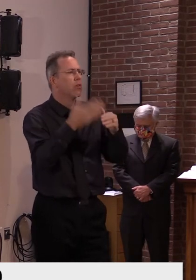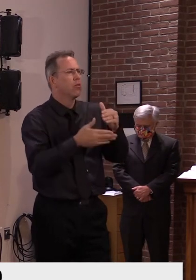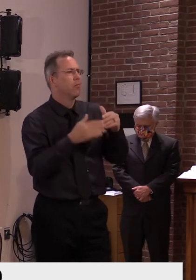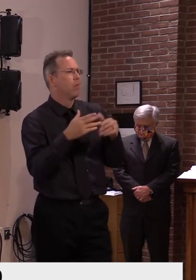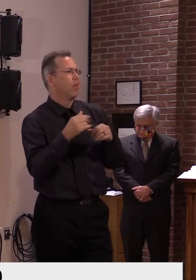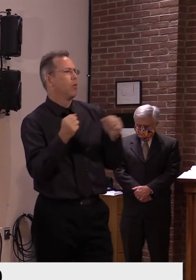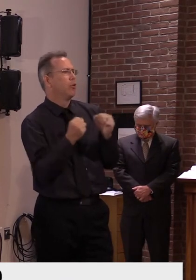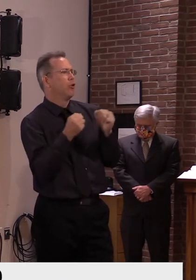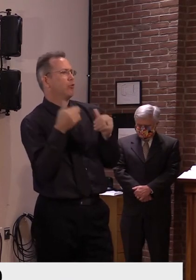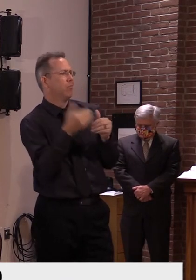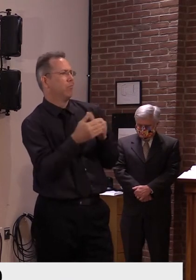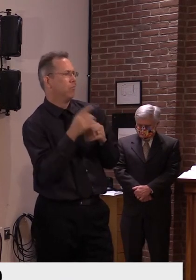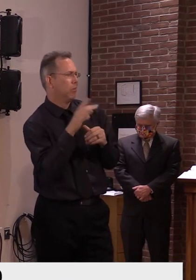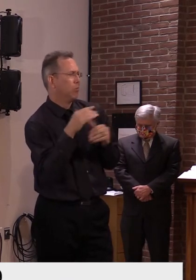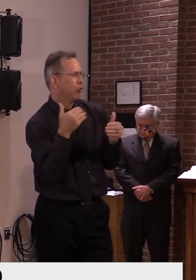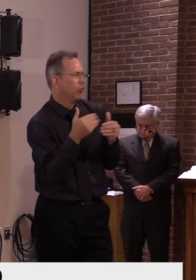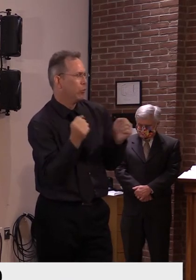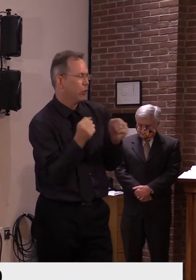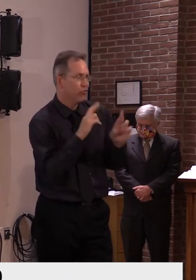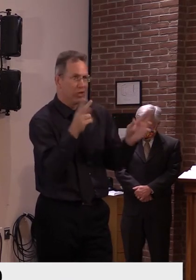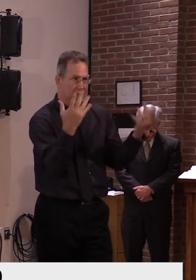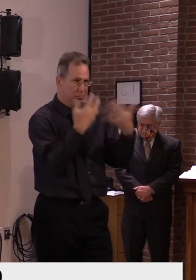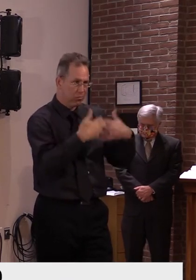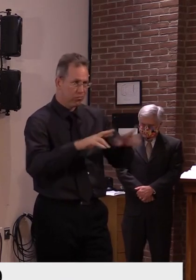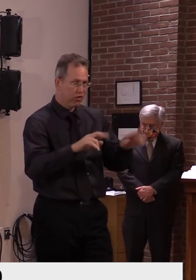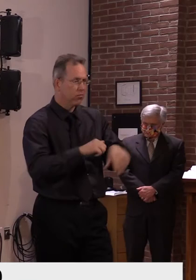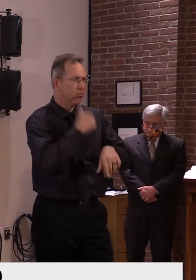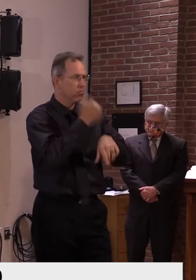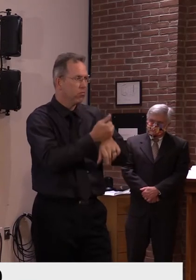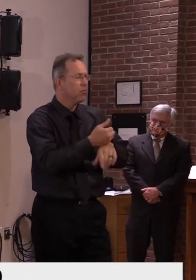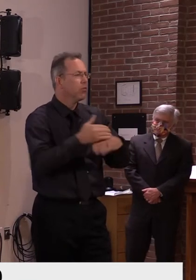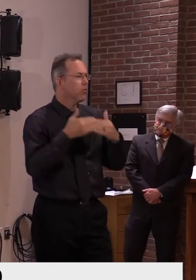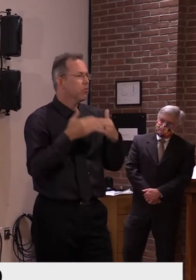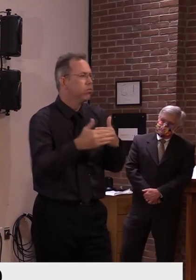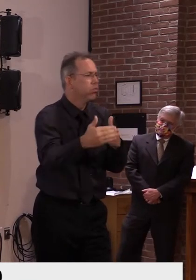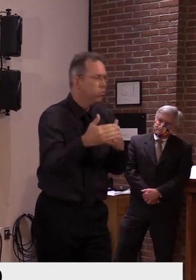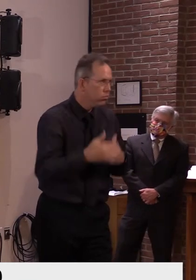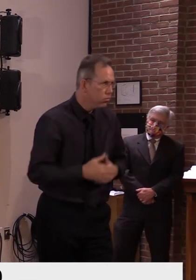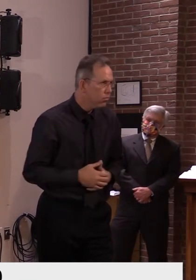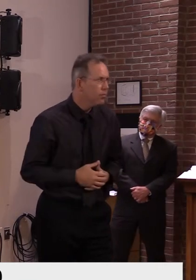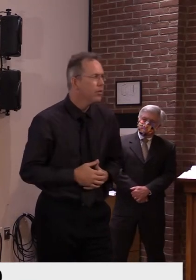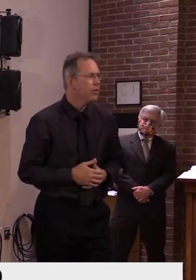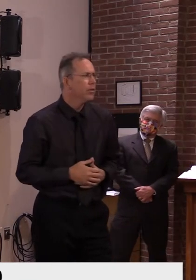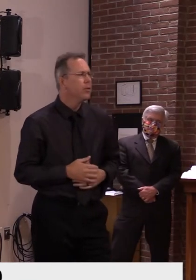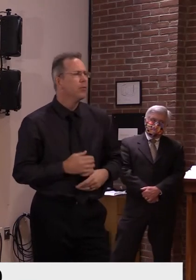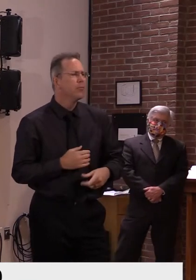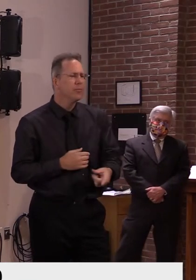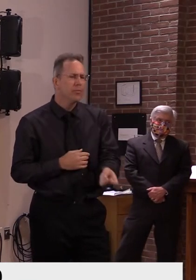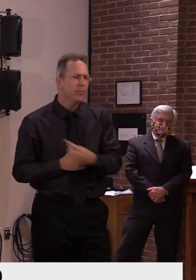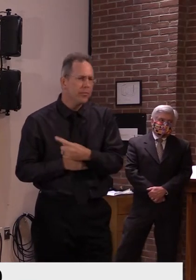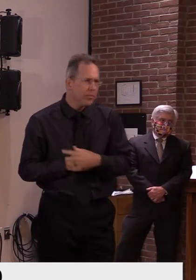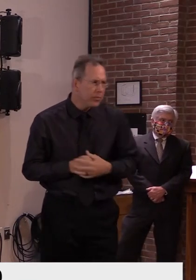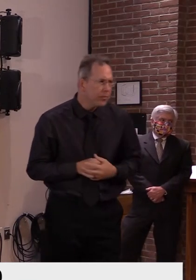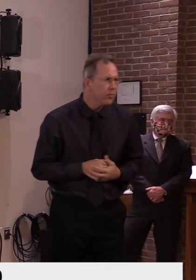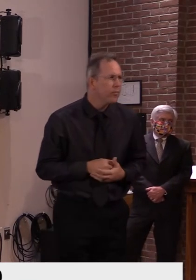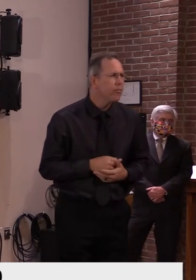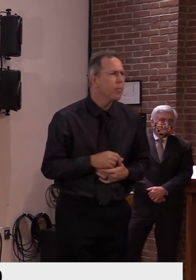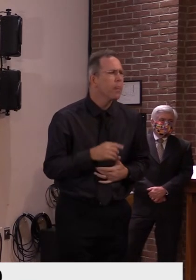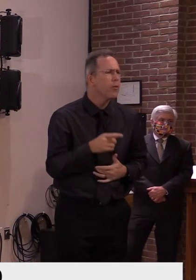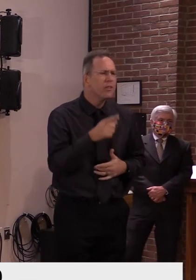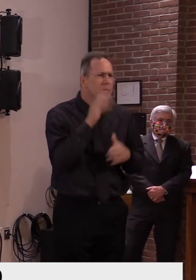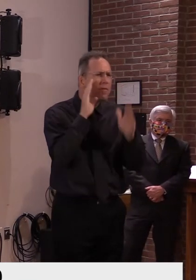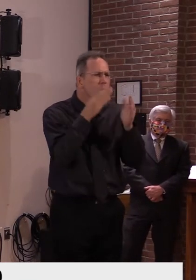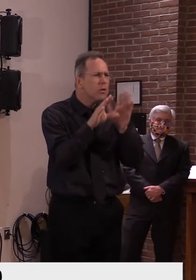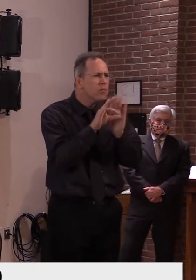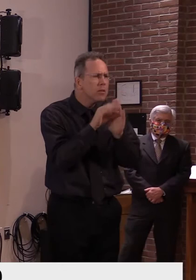And just because I know we're going to get questions here after this, it's, you mentioned there were specific groups that you were, you were looking for perhaps more